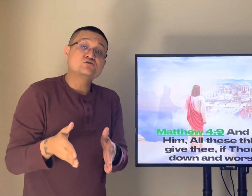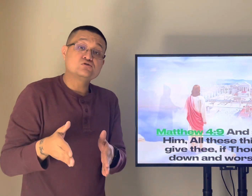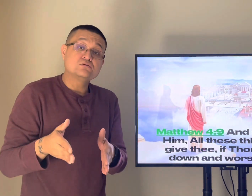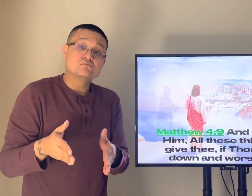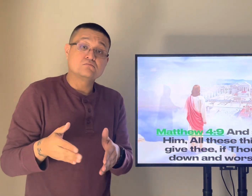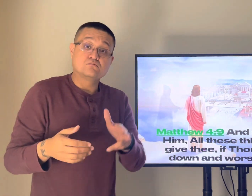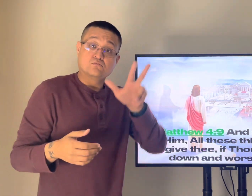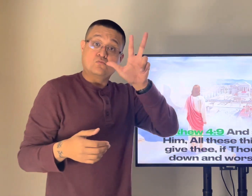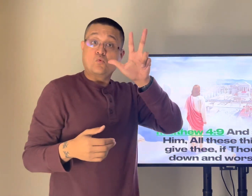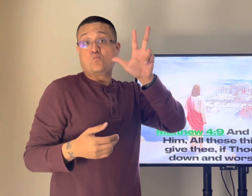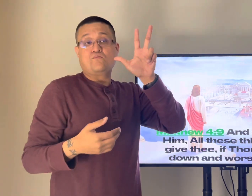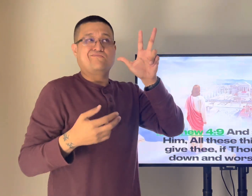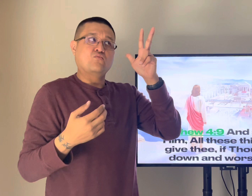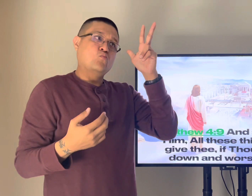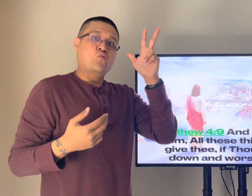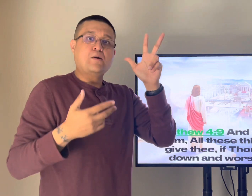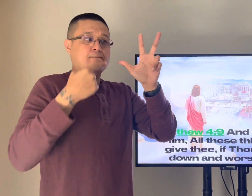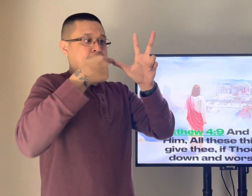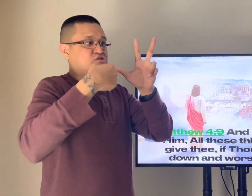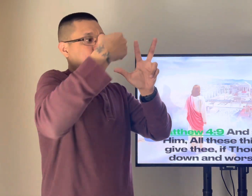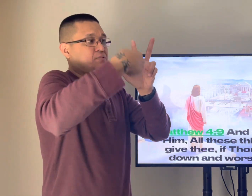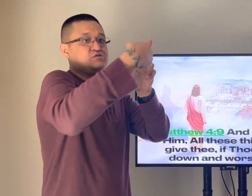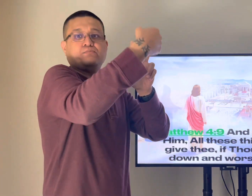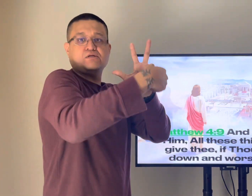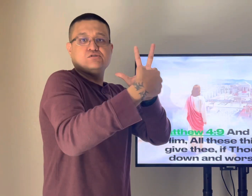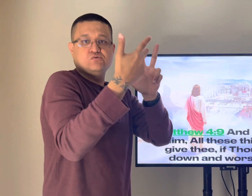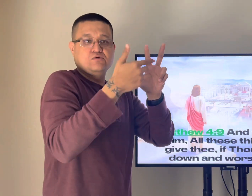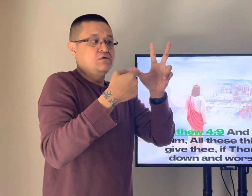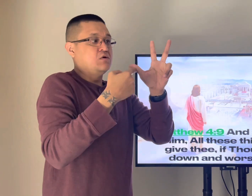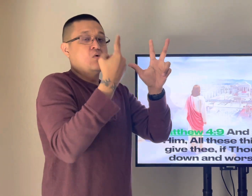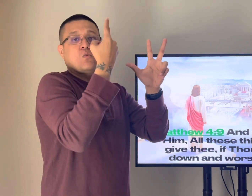and if you think jesus is a second person or a person of the godhead